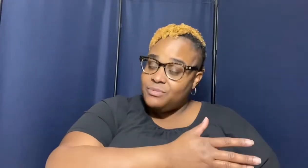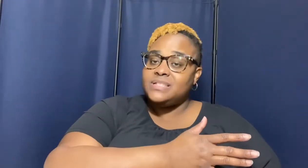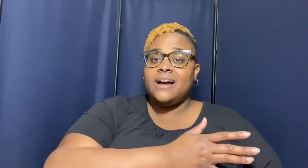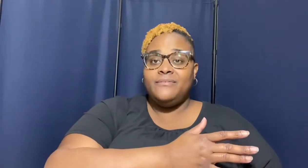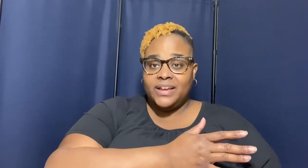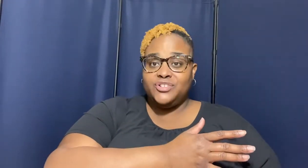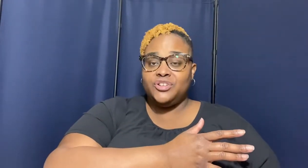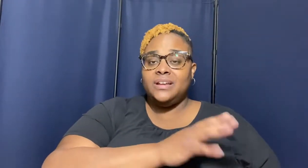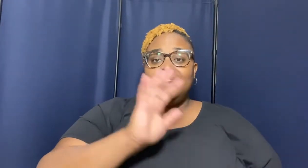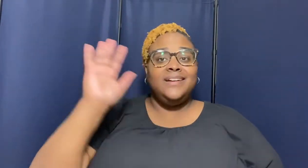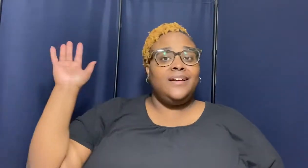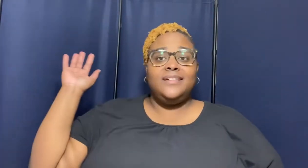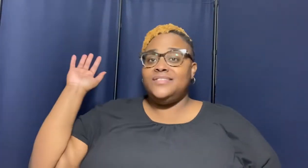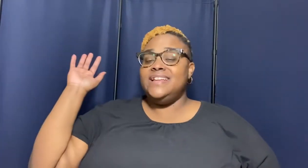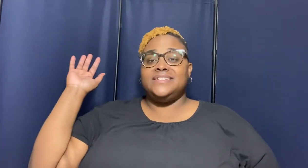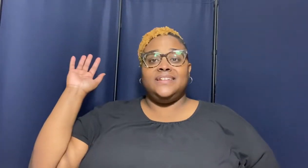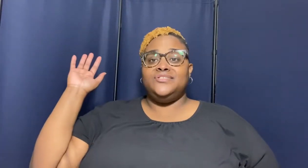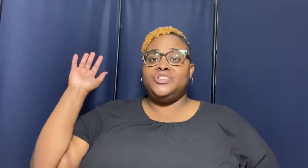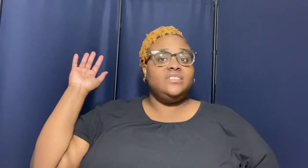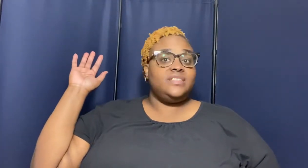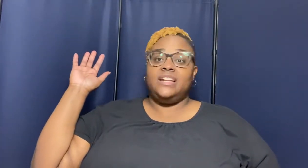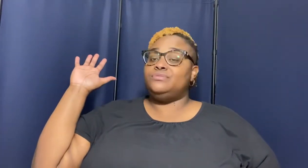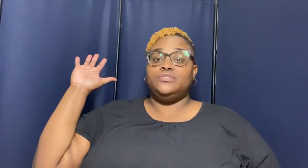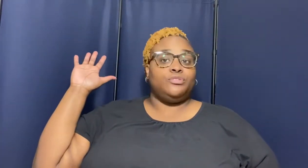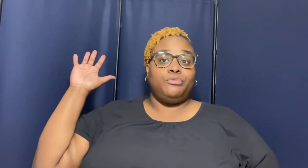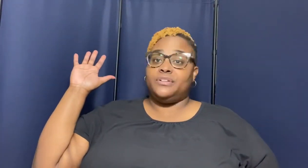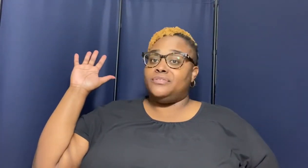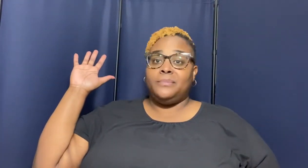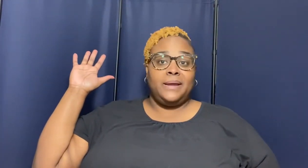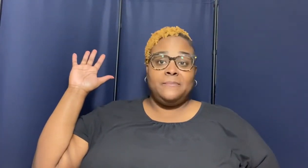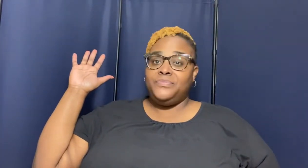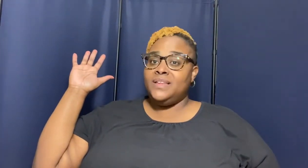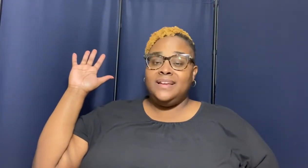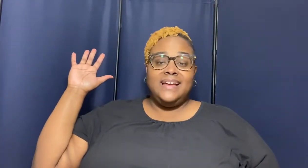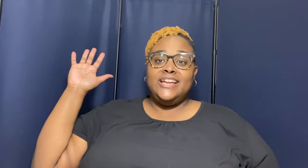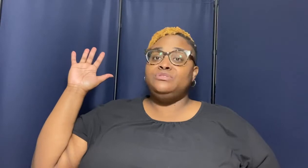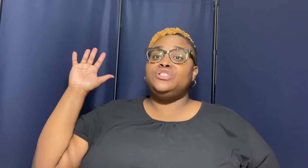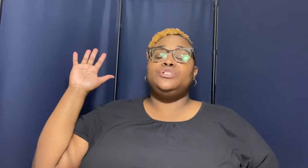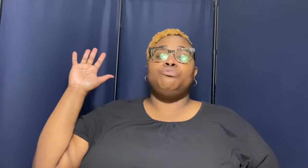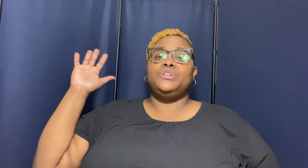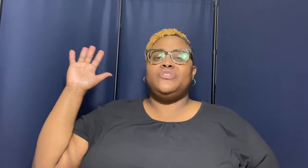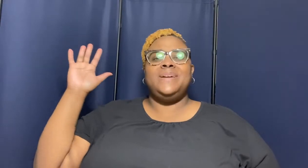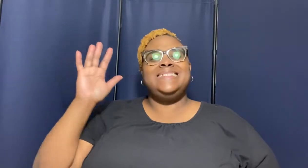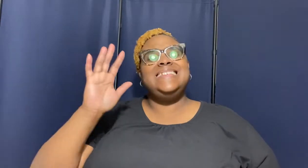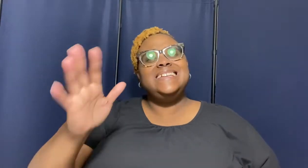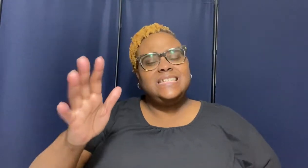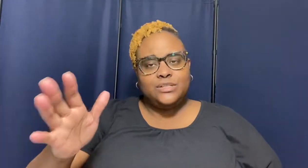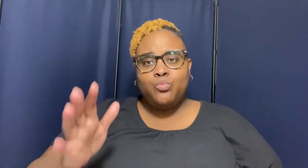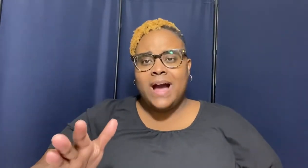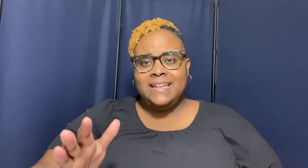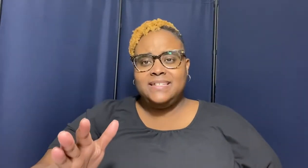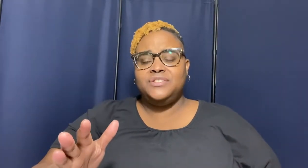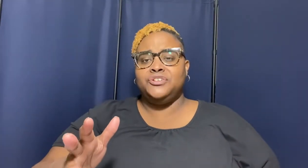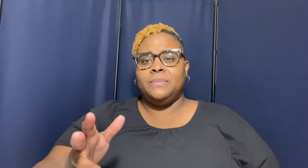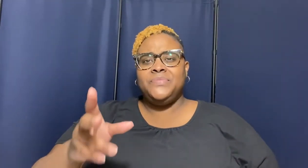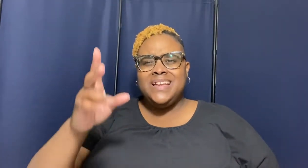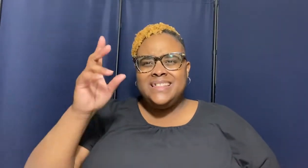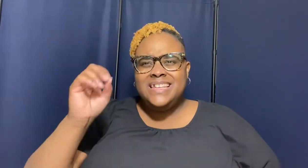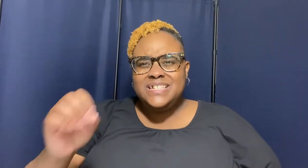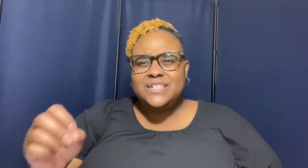salvation listen jesus said it was the surrender for me it was the surrender for me this is why listen to me this is